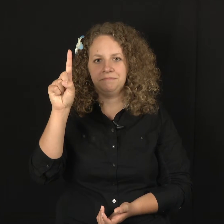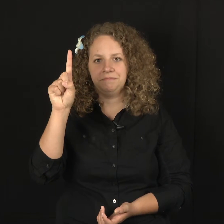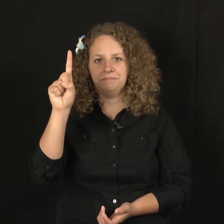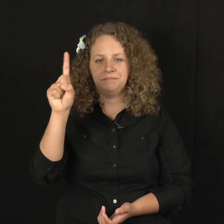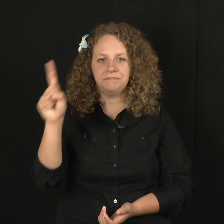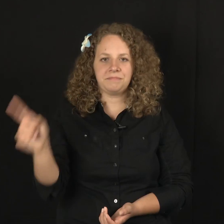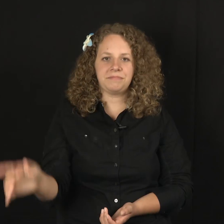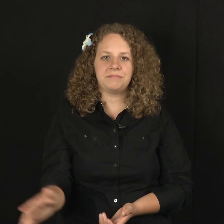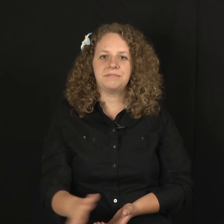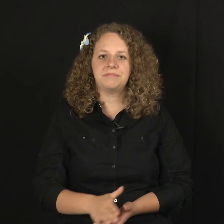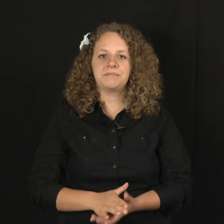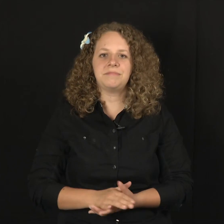Ninety